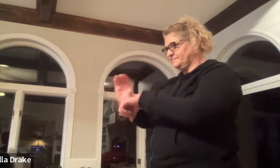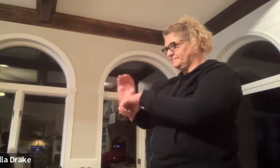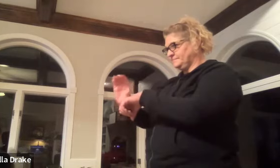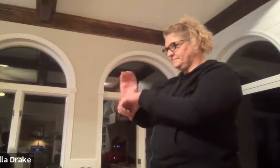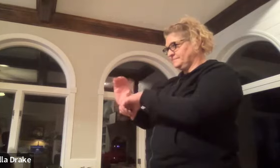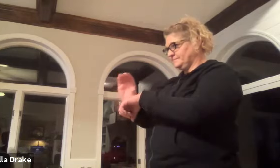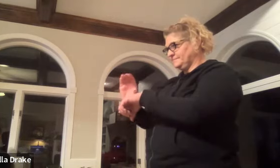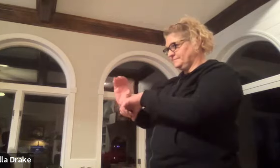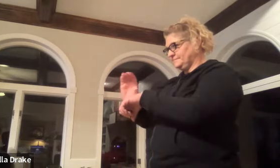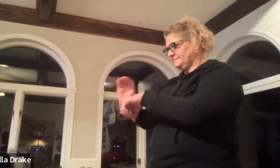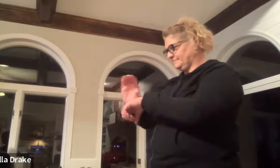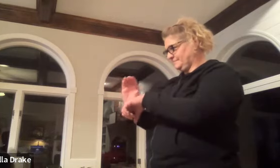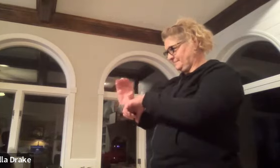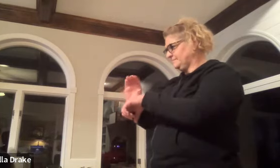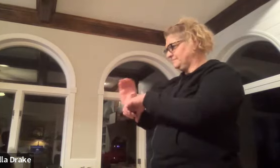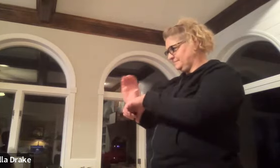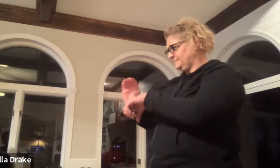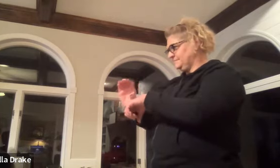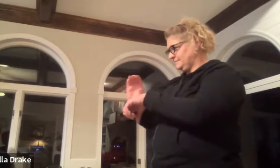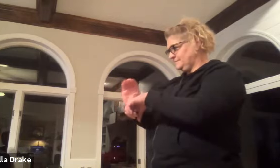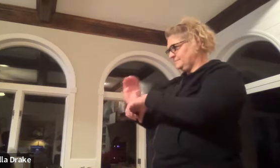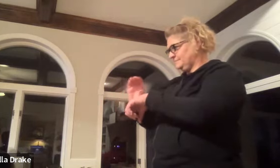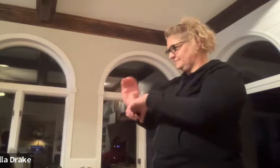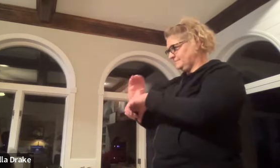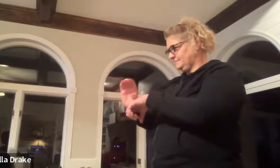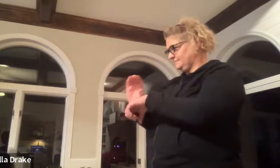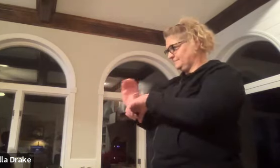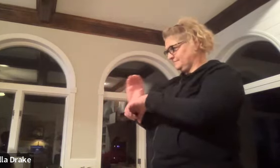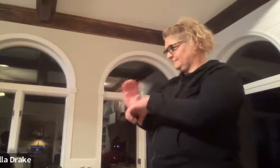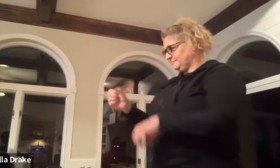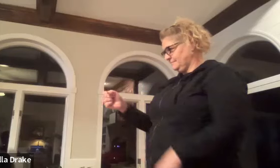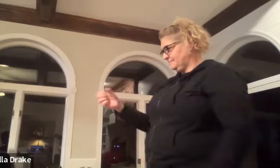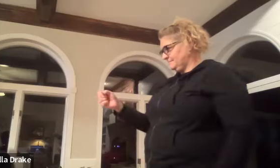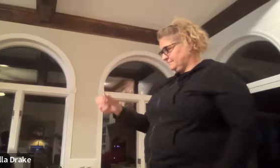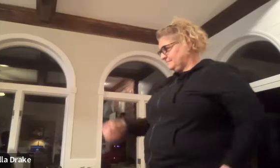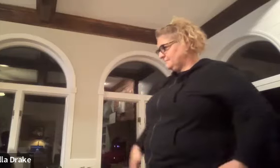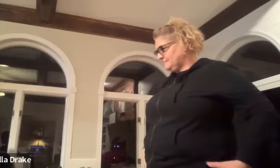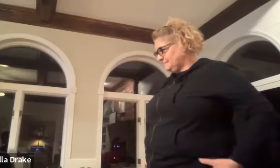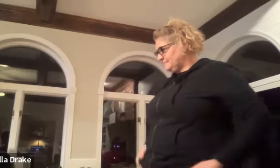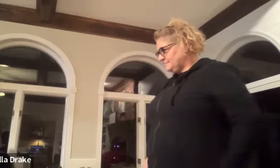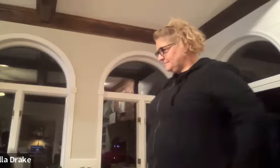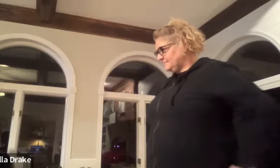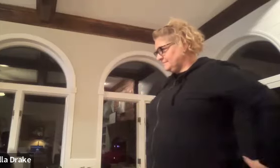this point of milk milk white milk milk milk white or